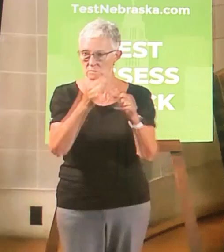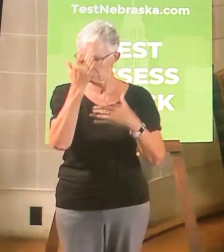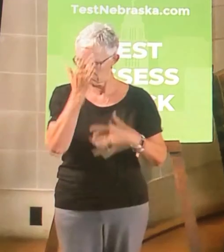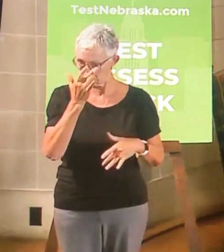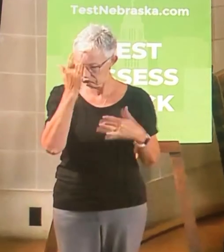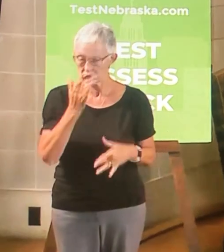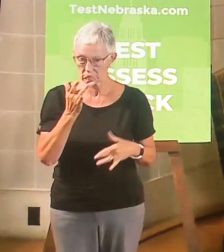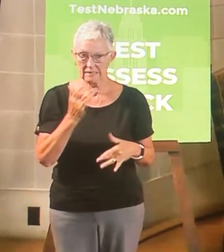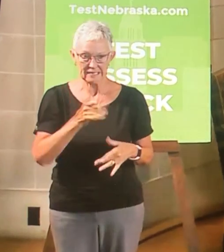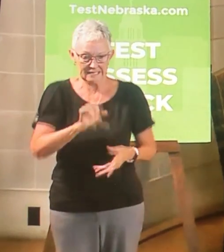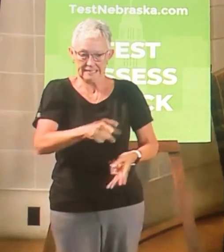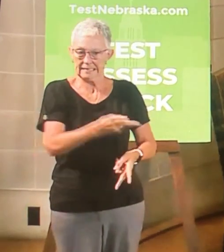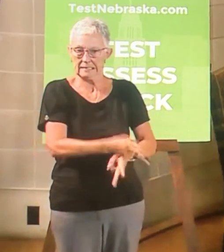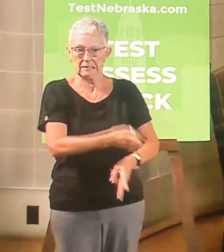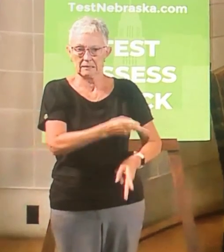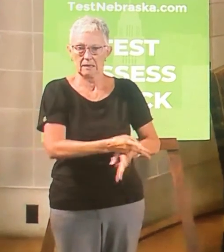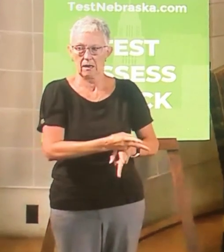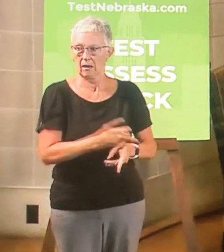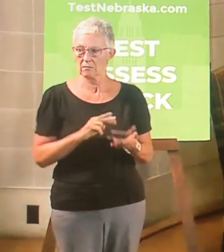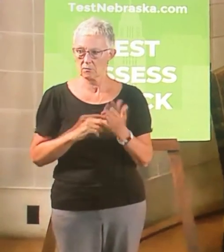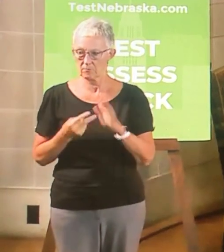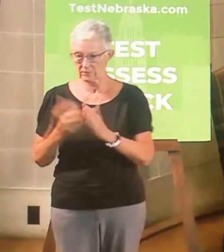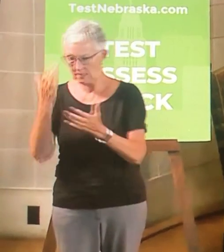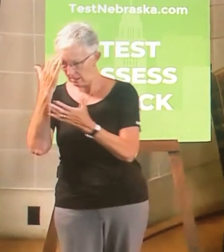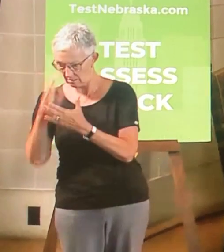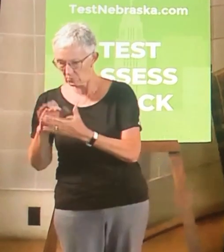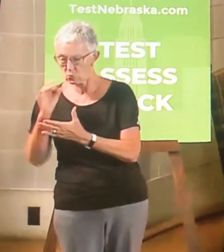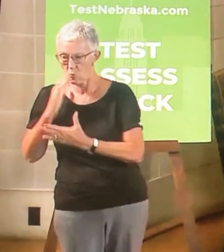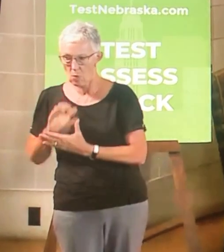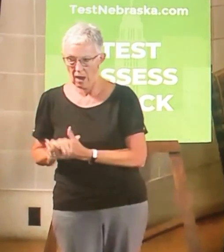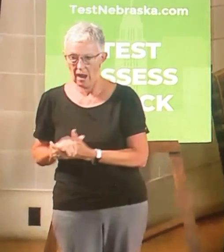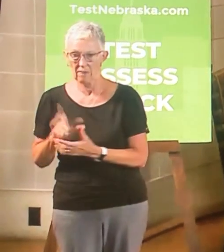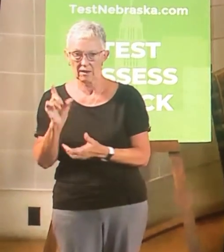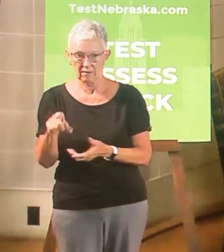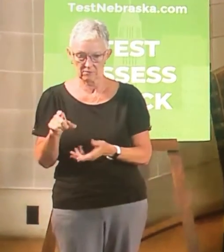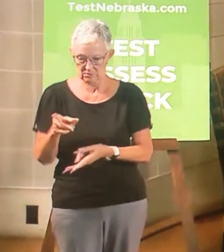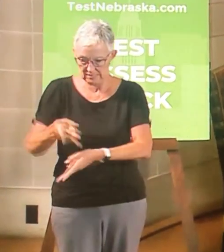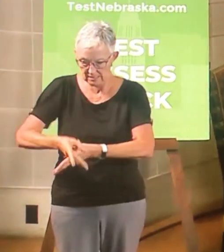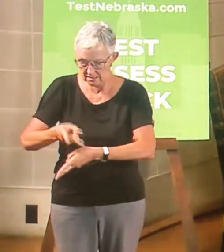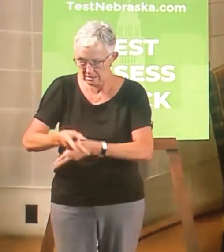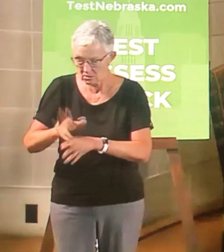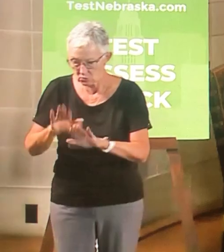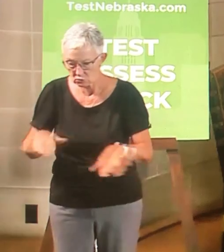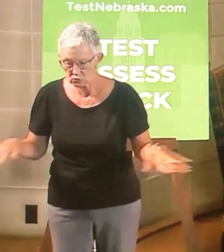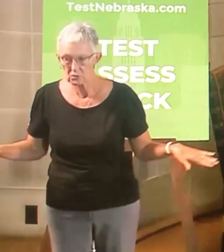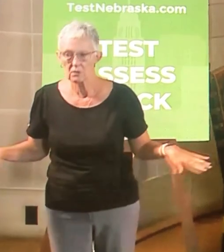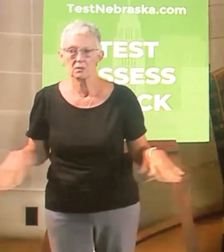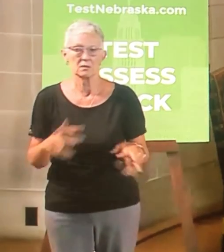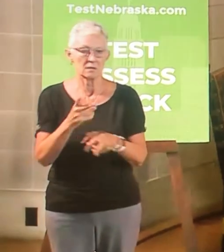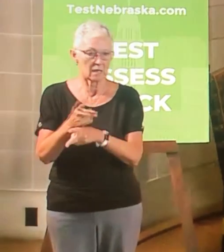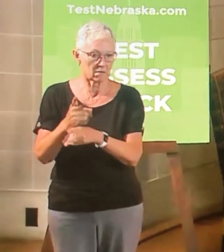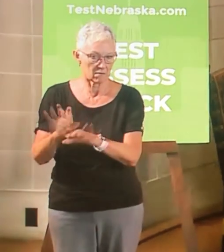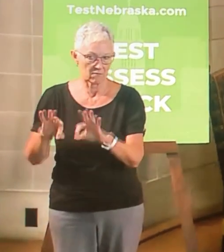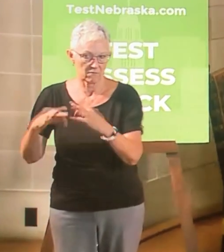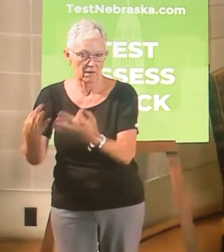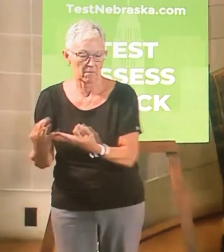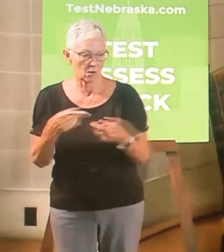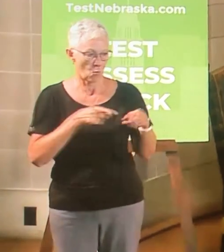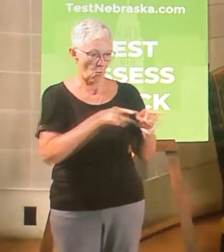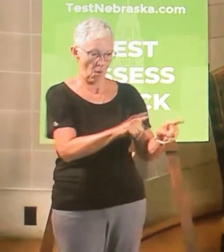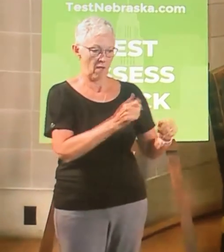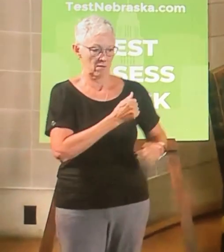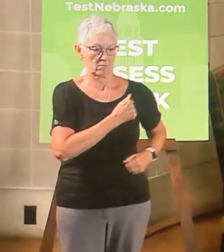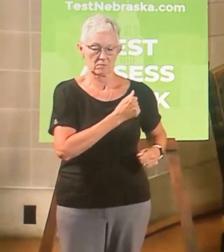one of the spouses who is then making sure they're providing to make sure the kids get taken care of and go to the